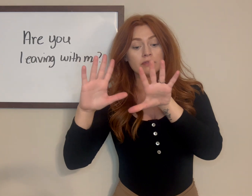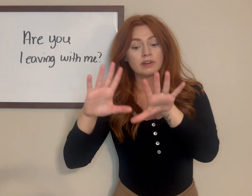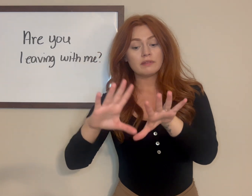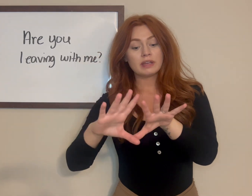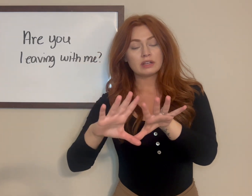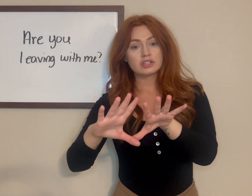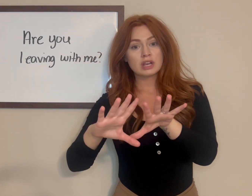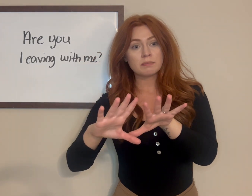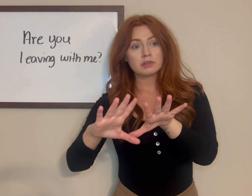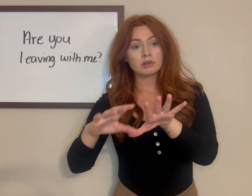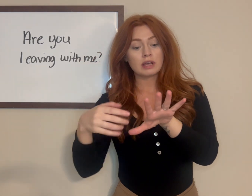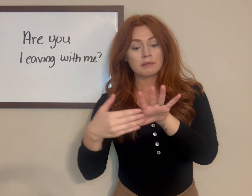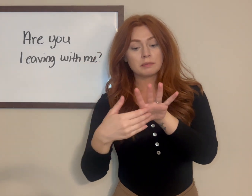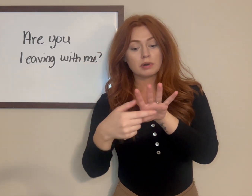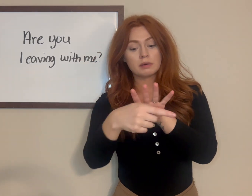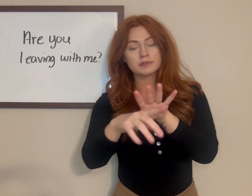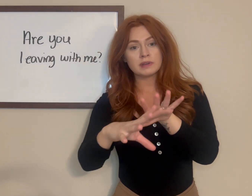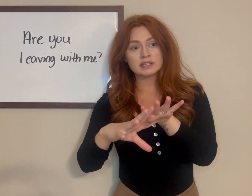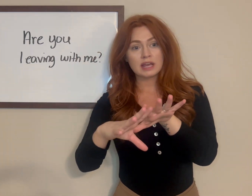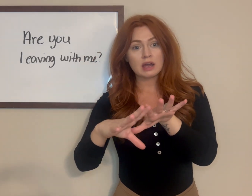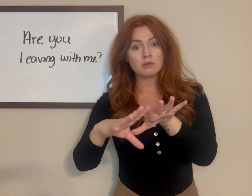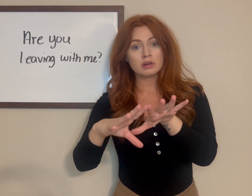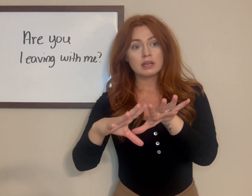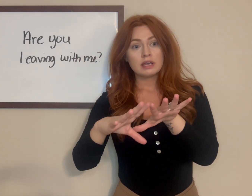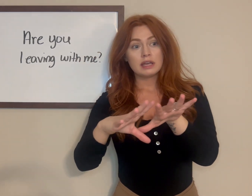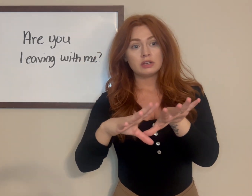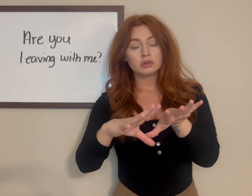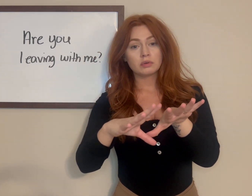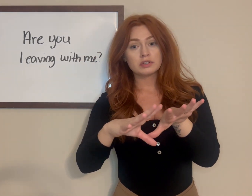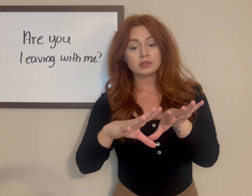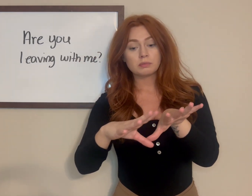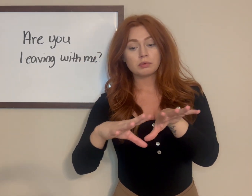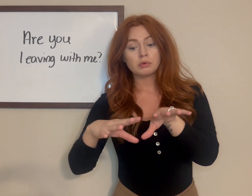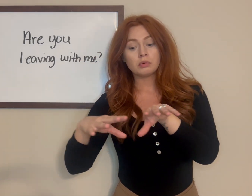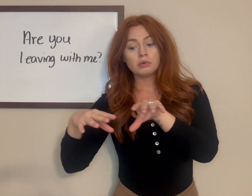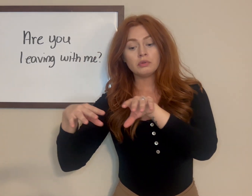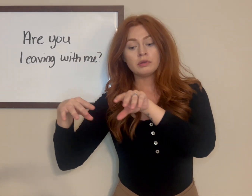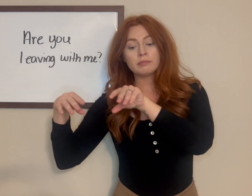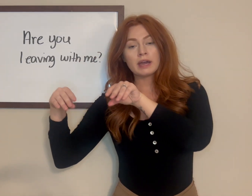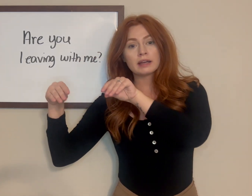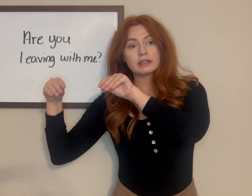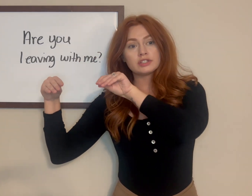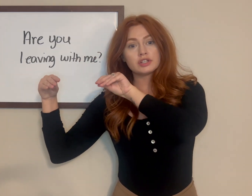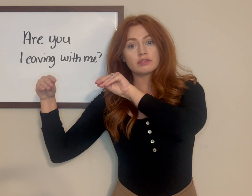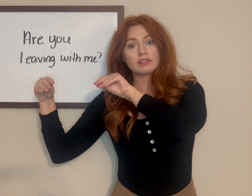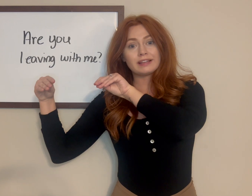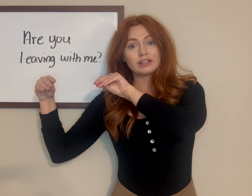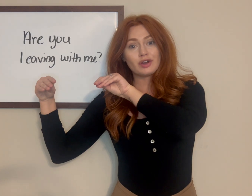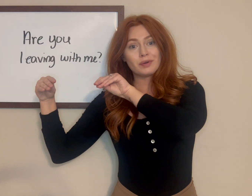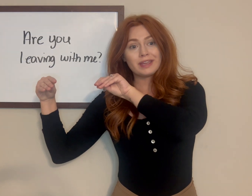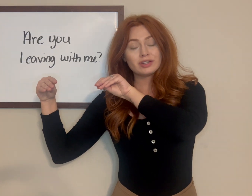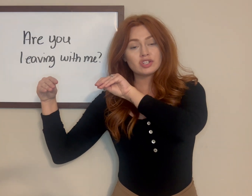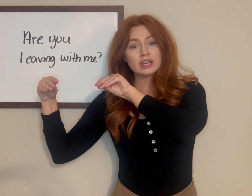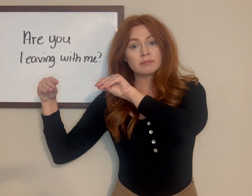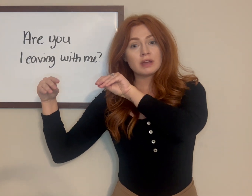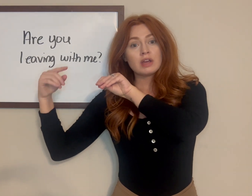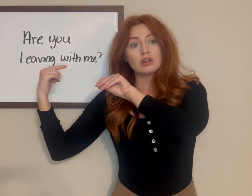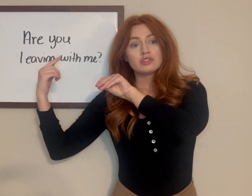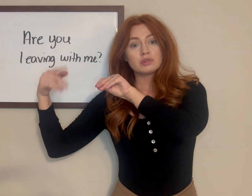five hand shape. You're gonna have them palms spaced out and you're going to pull them back into your flattened O hand shape to